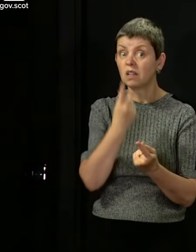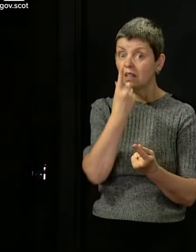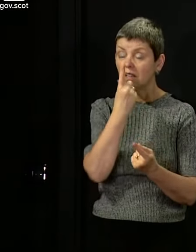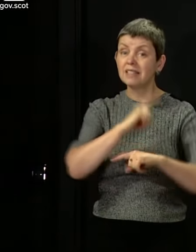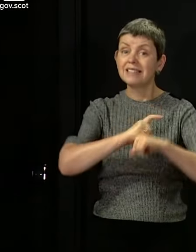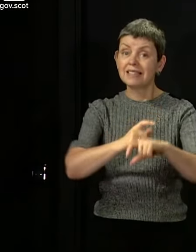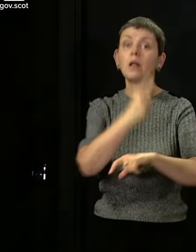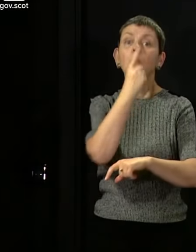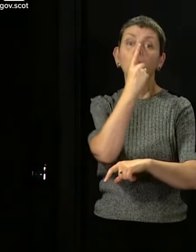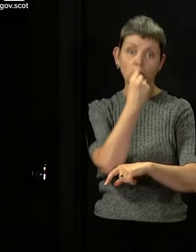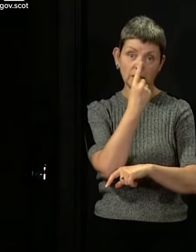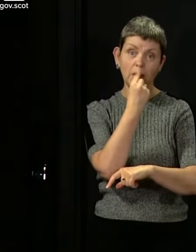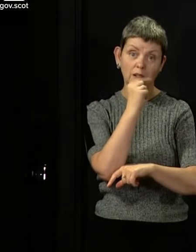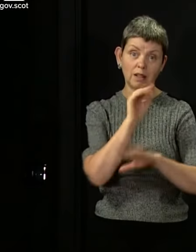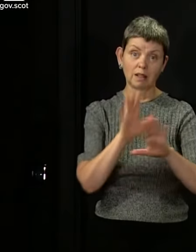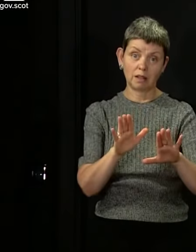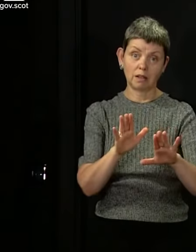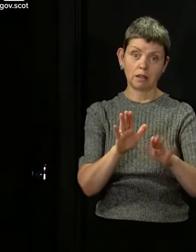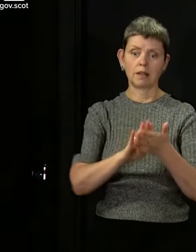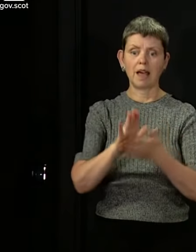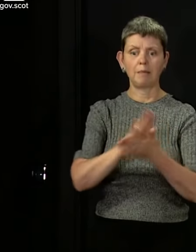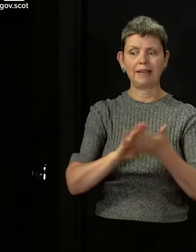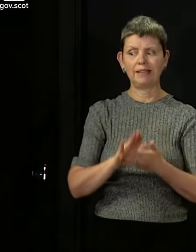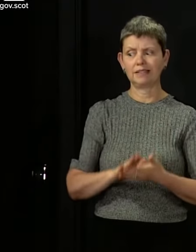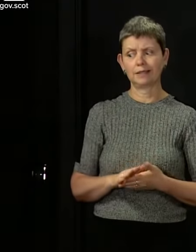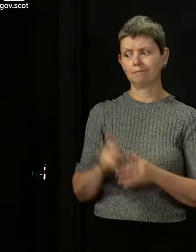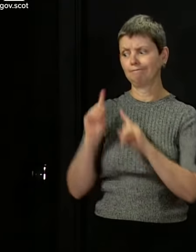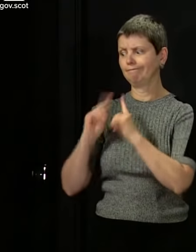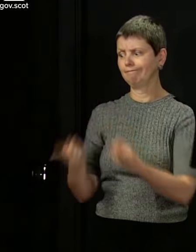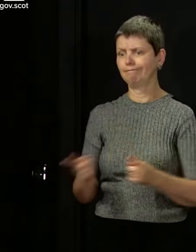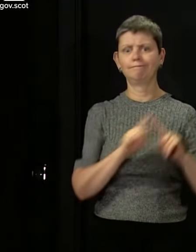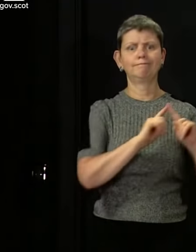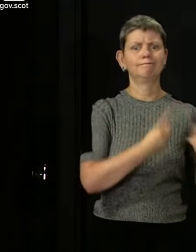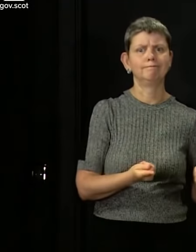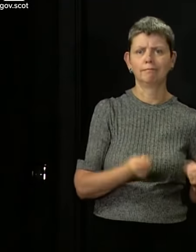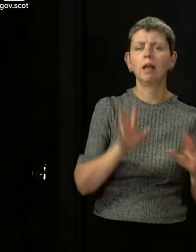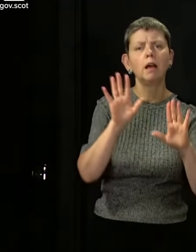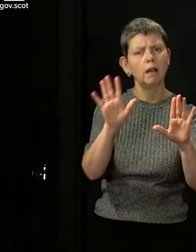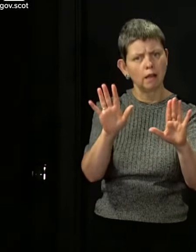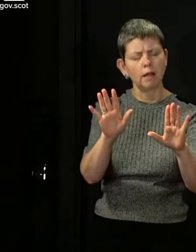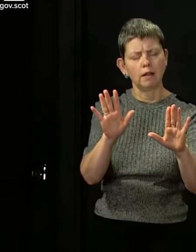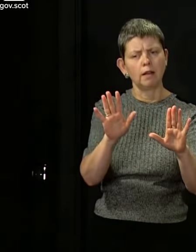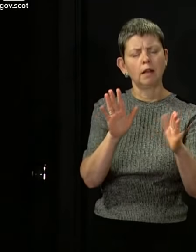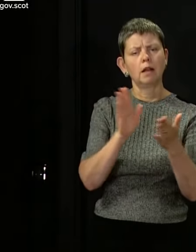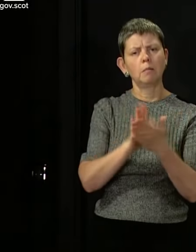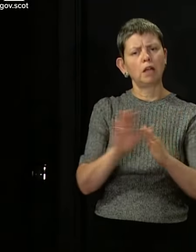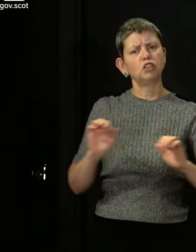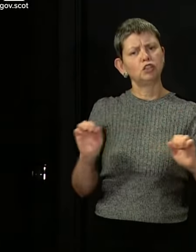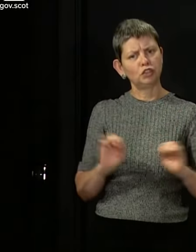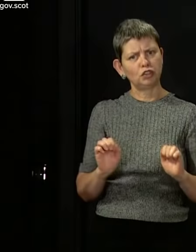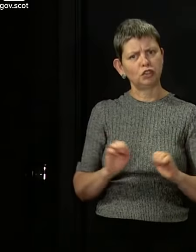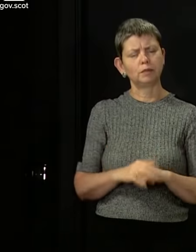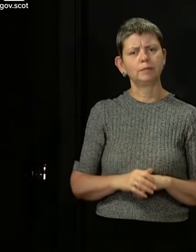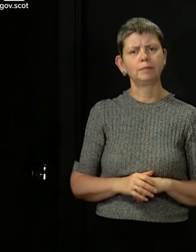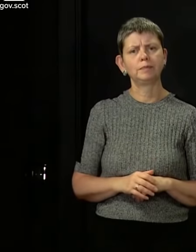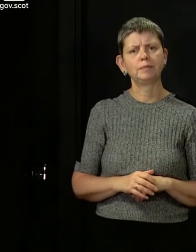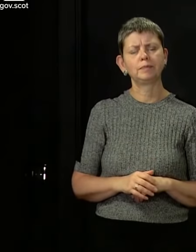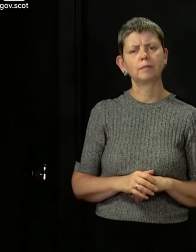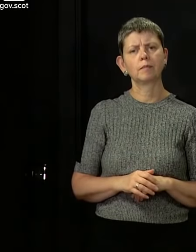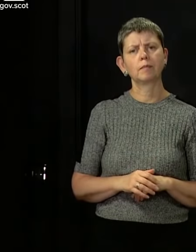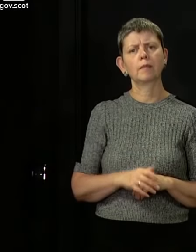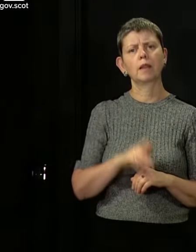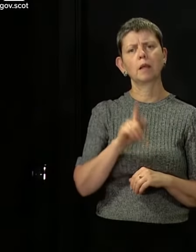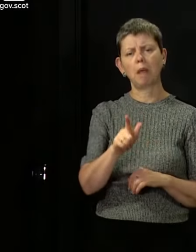So don't take it from that that there is absolutely no chance of anything else opening. But going back to, I think, the question Gordon Cree said,